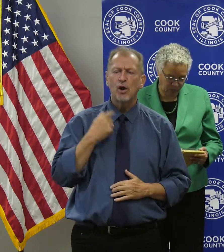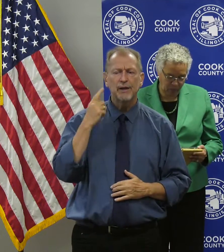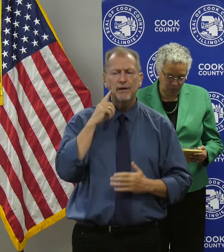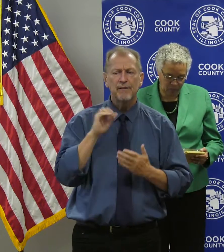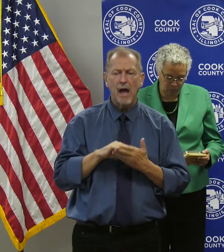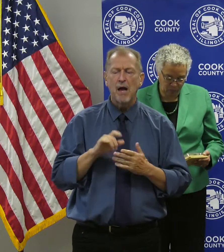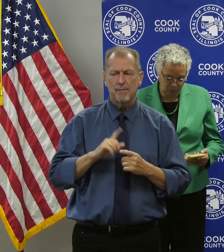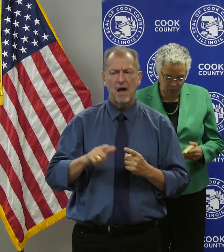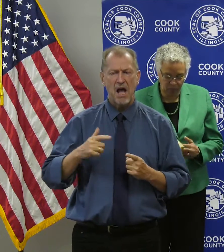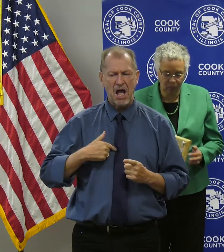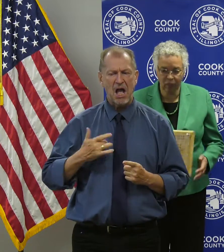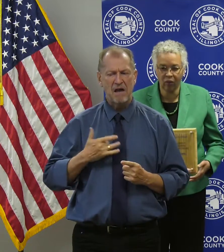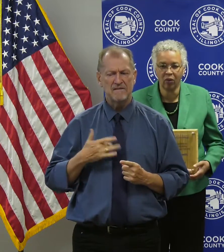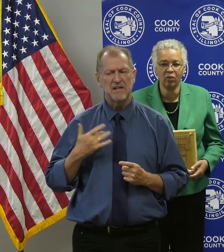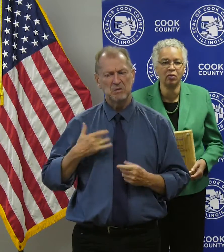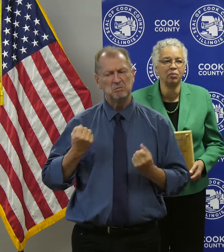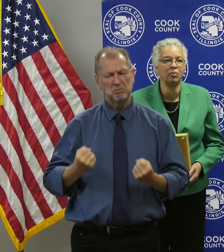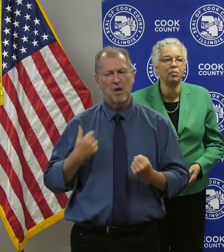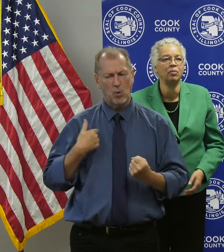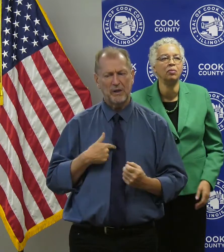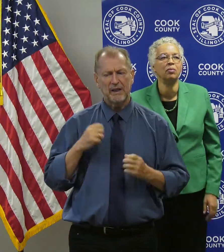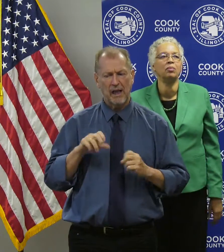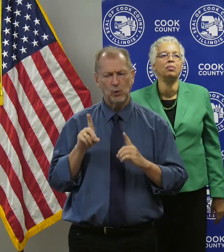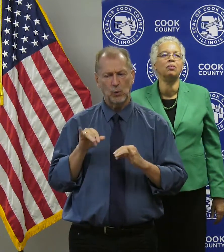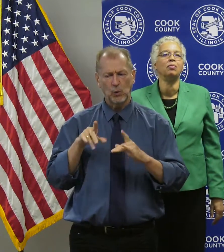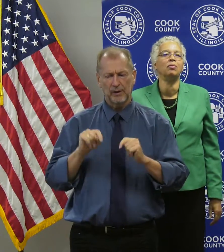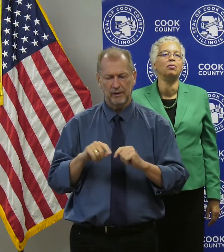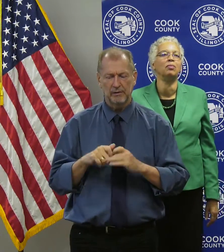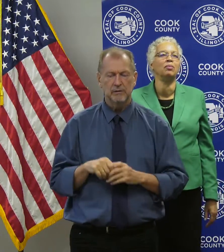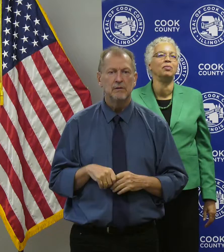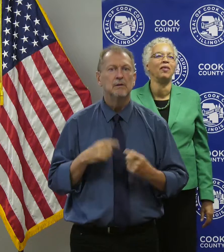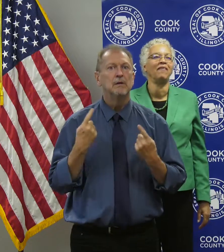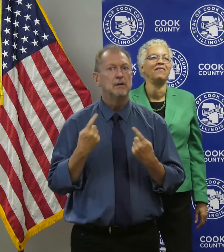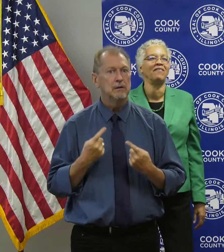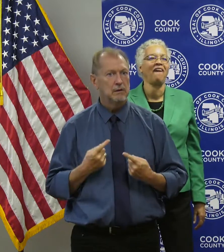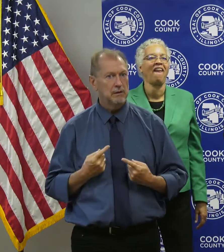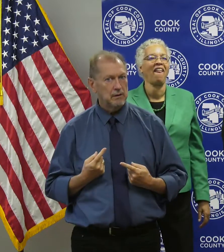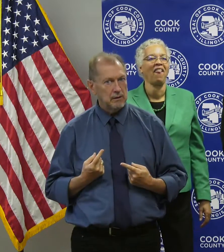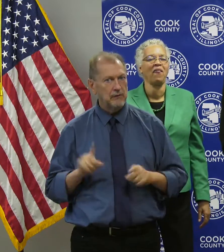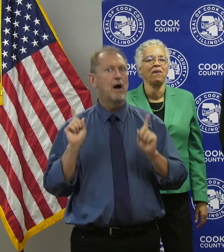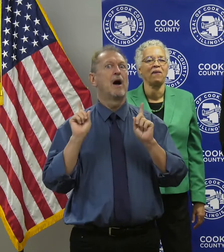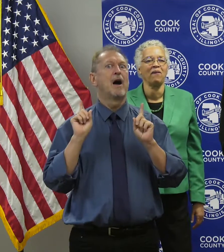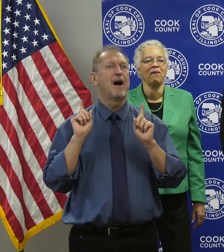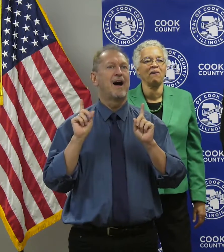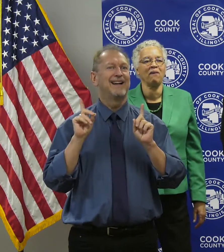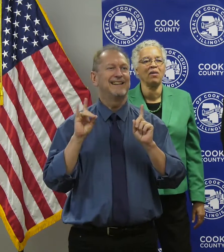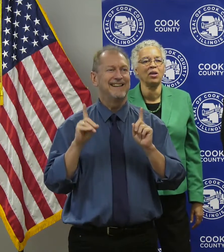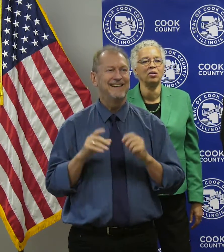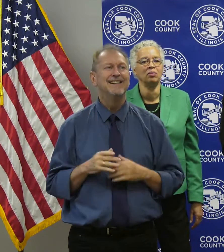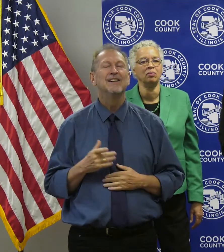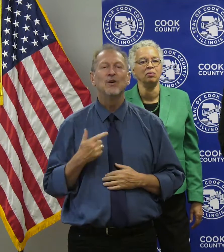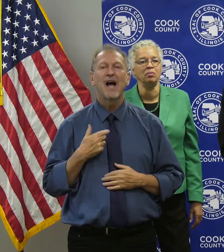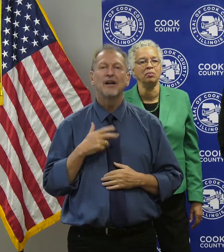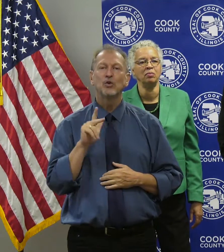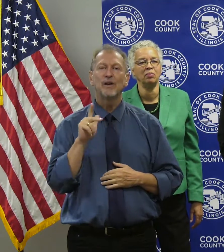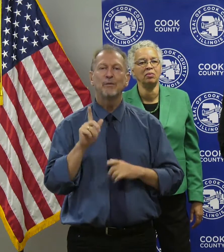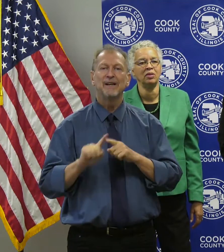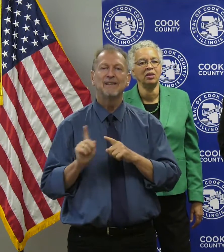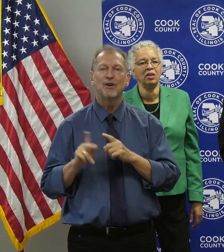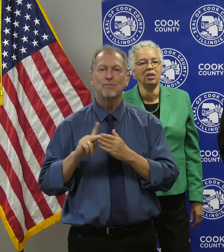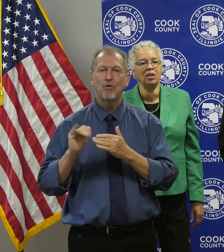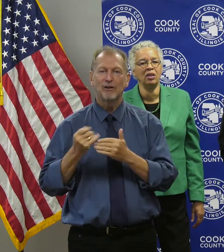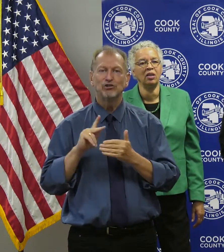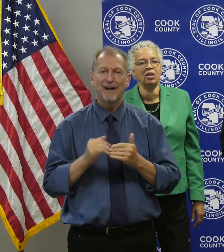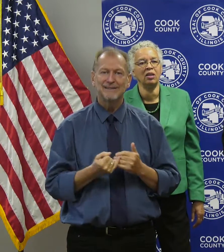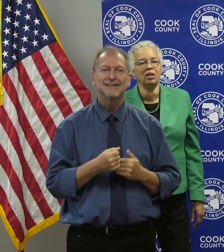I am confident that we will figure this out. And we finally cracked the code. We completed 23 projects that, as you heard, will save